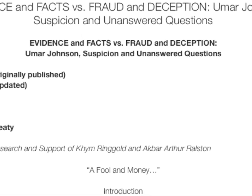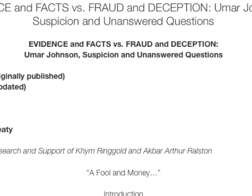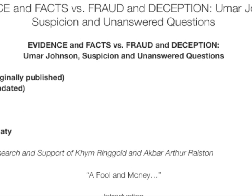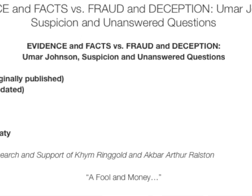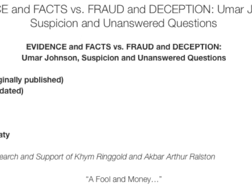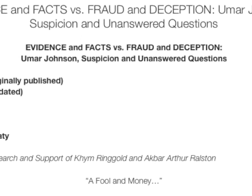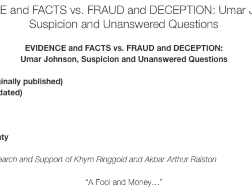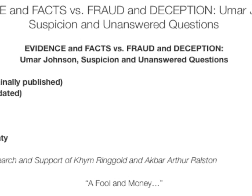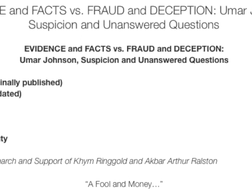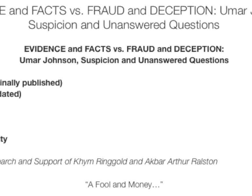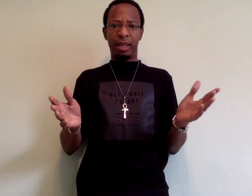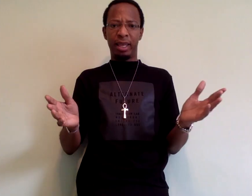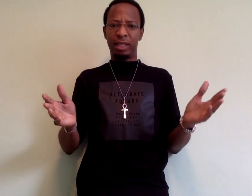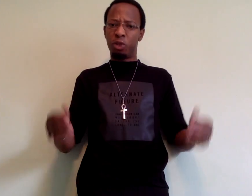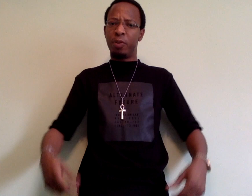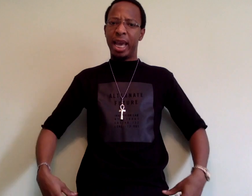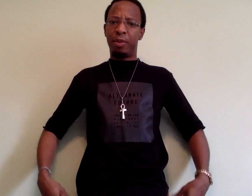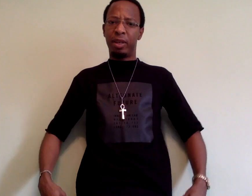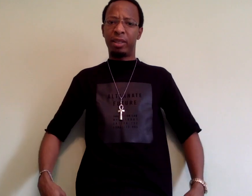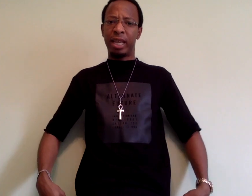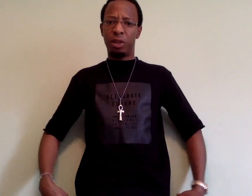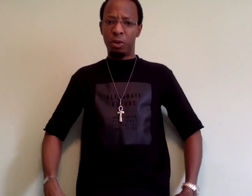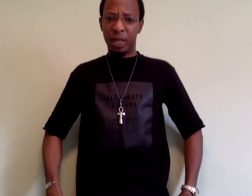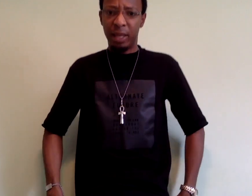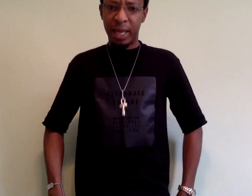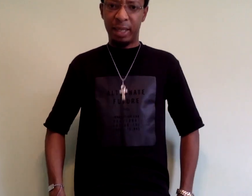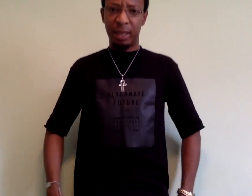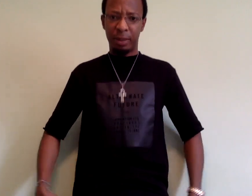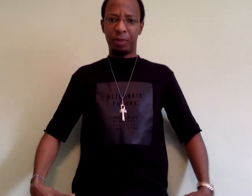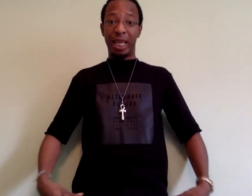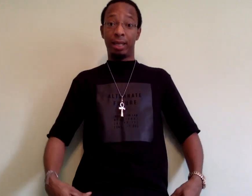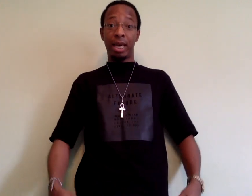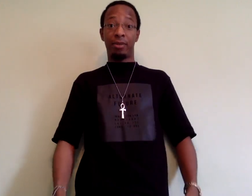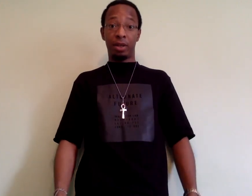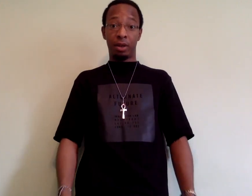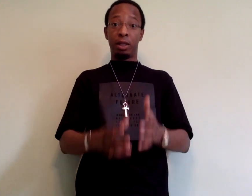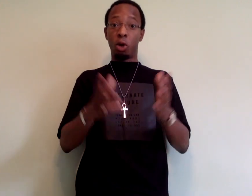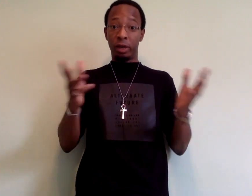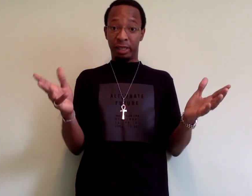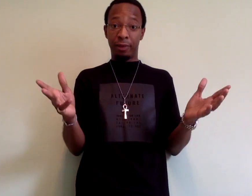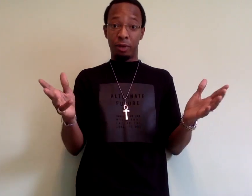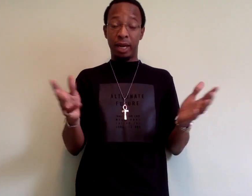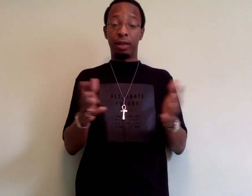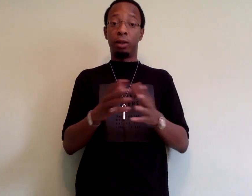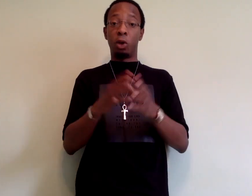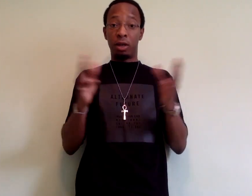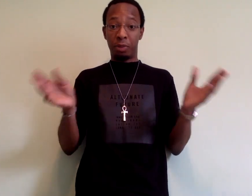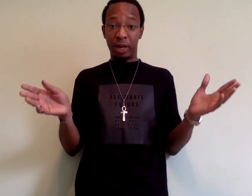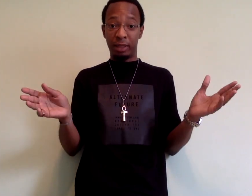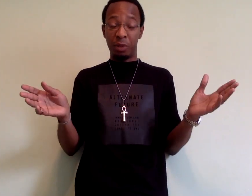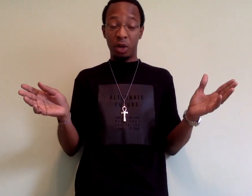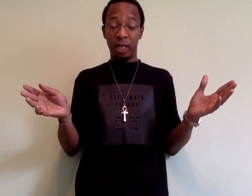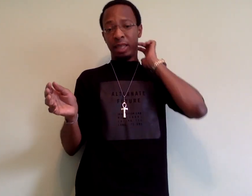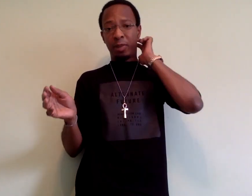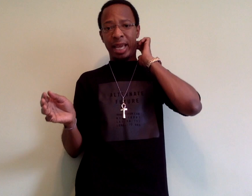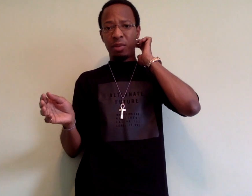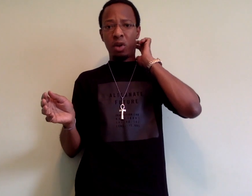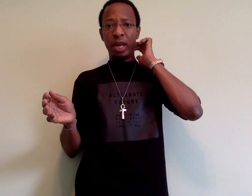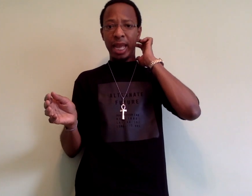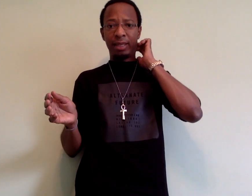oil salesmen. It's too bad because I do think that, like a lot of other long-suffering, long-oppressed communities, the black community has